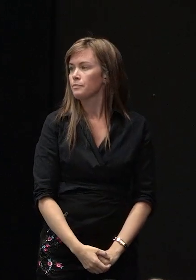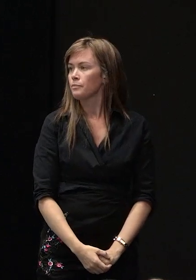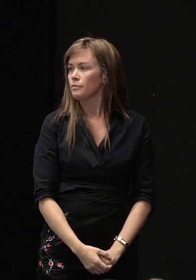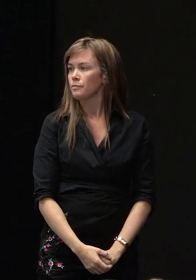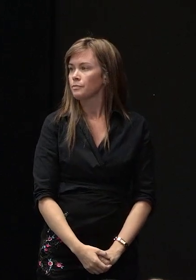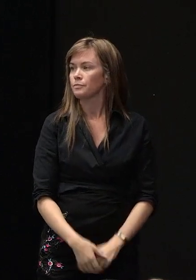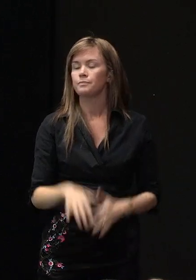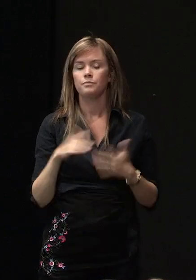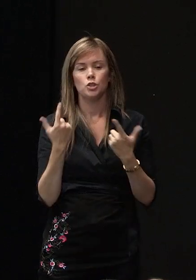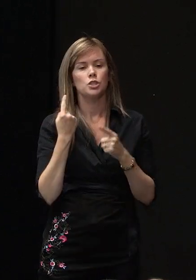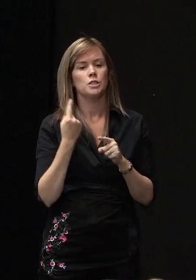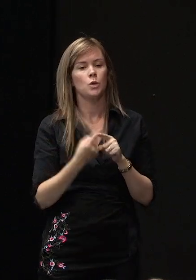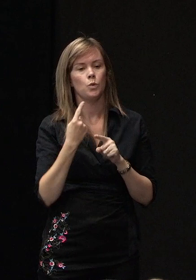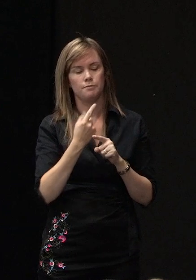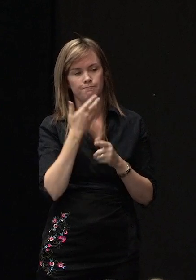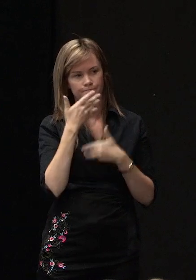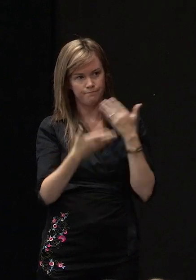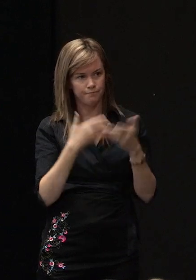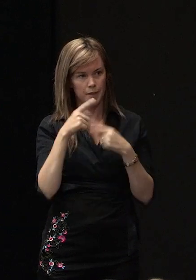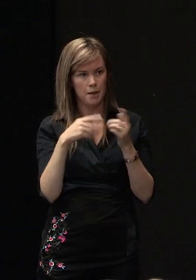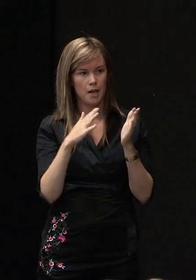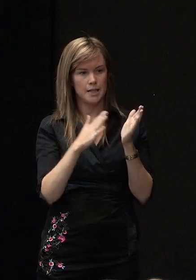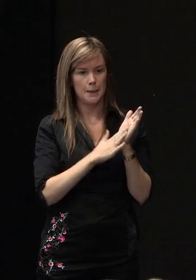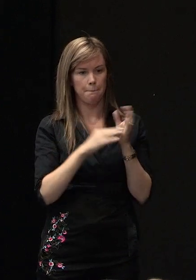Just a quick word about MBIE.